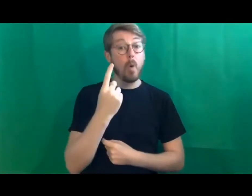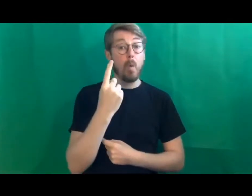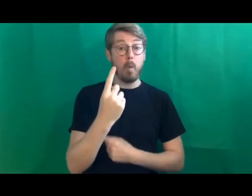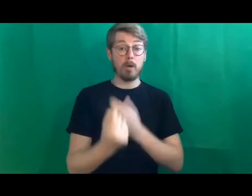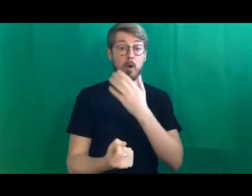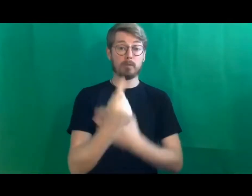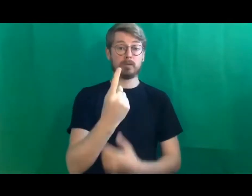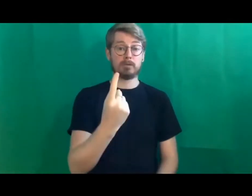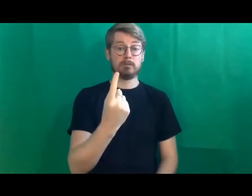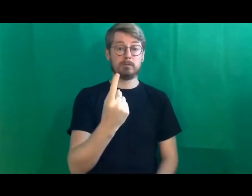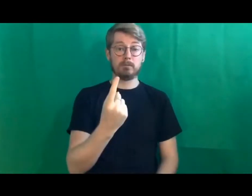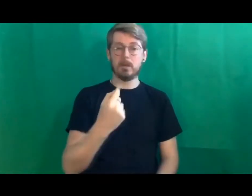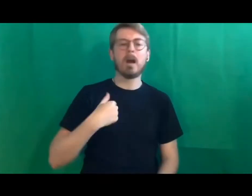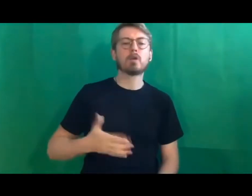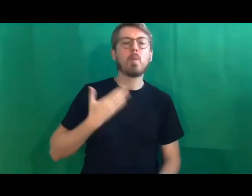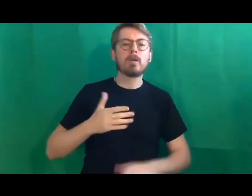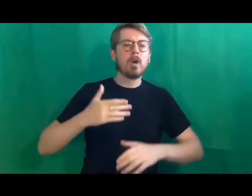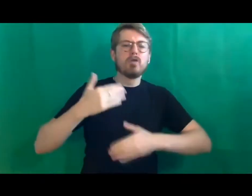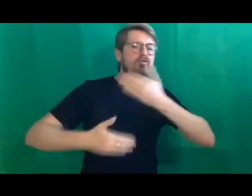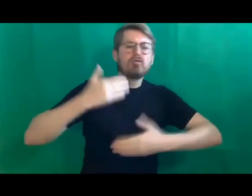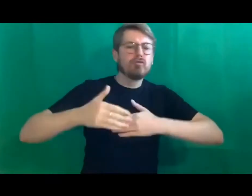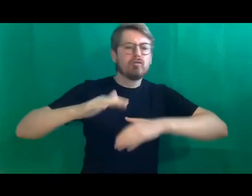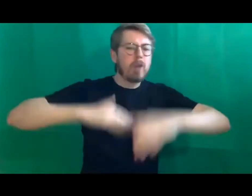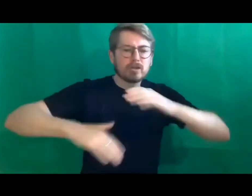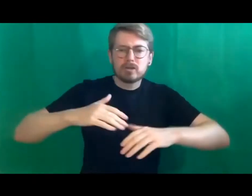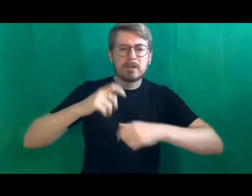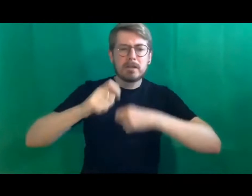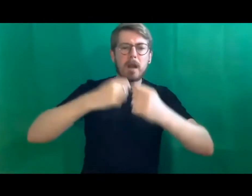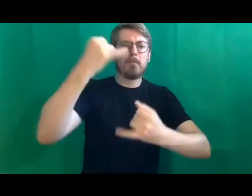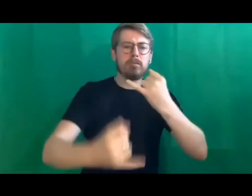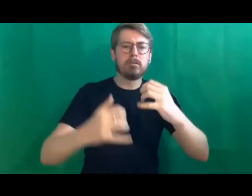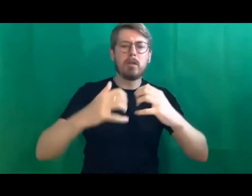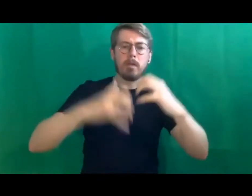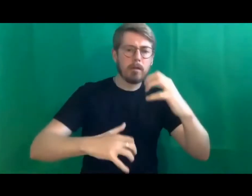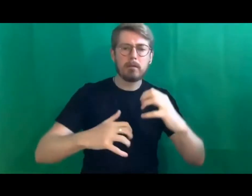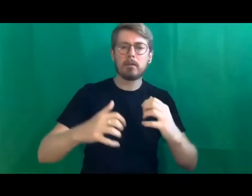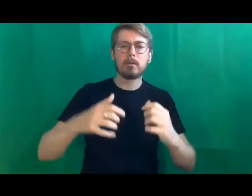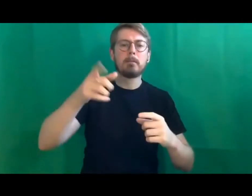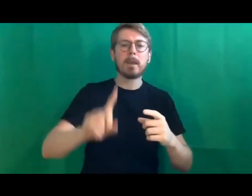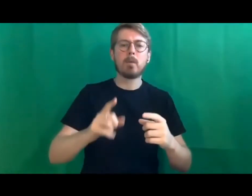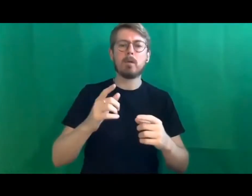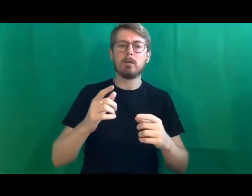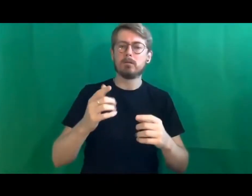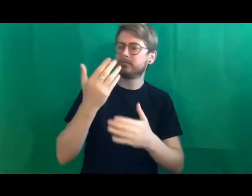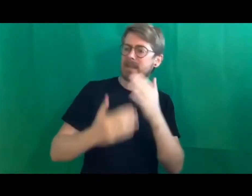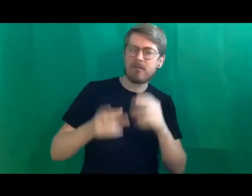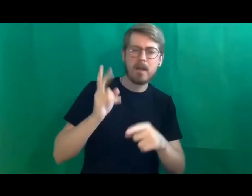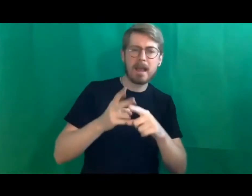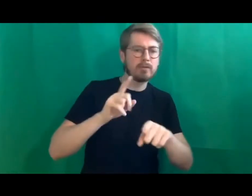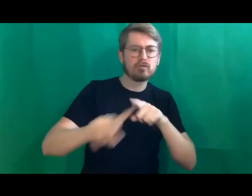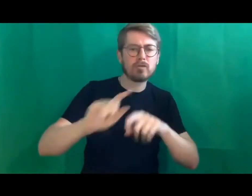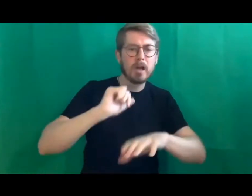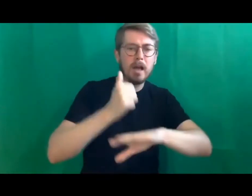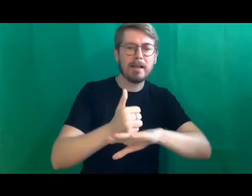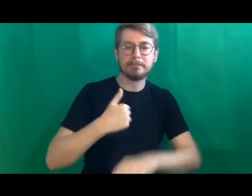something and force people to do things and you know on the other side of collapses and people don't engage in this ever again. That's not the way to do it. What it